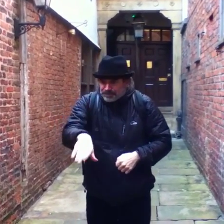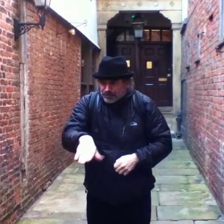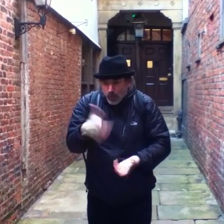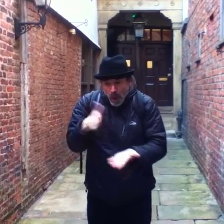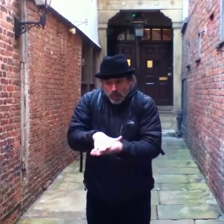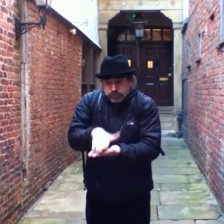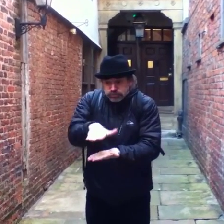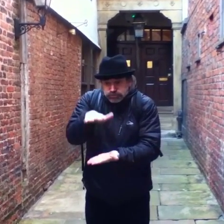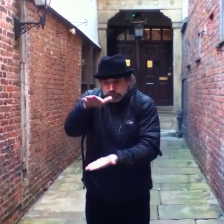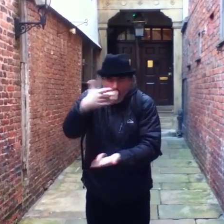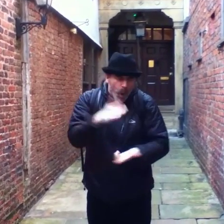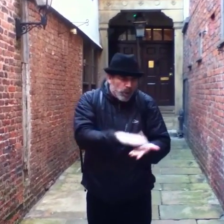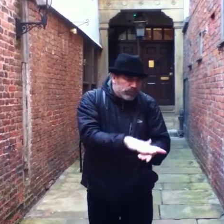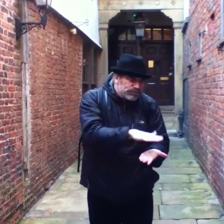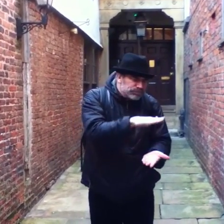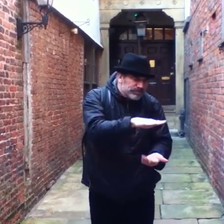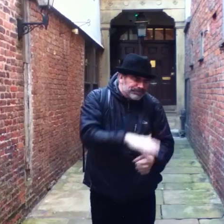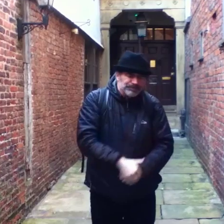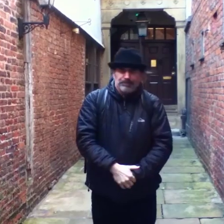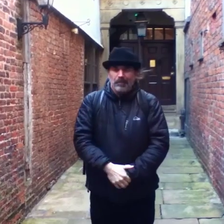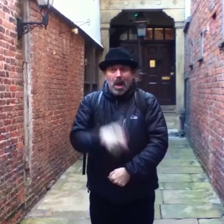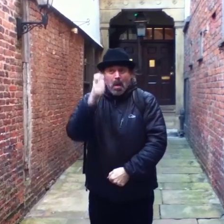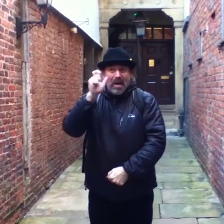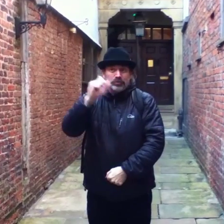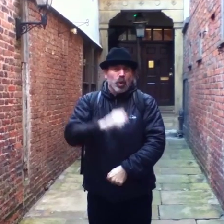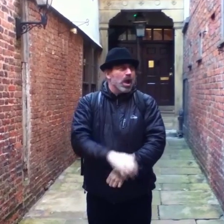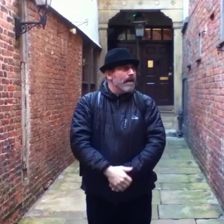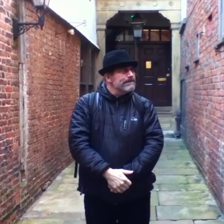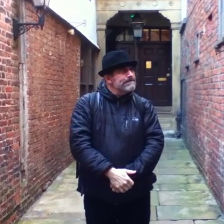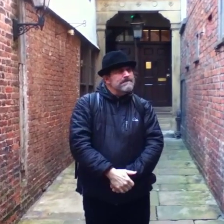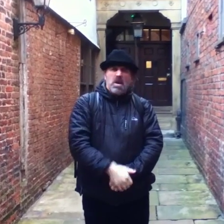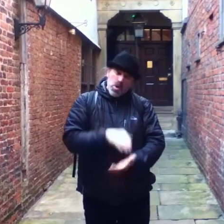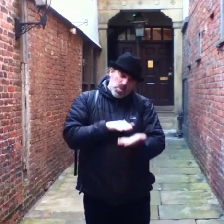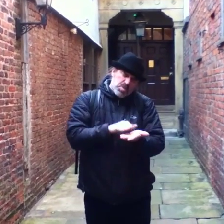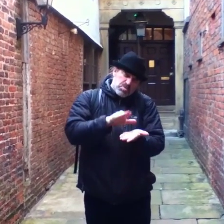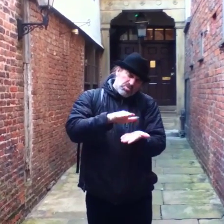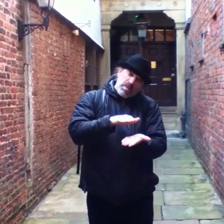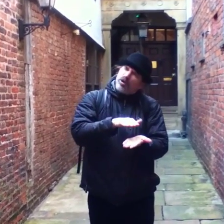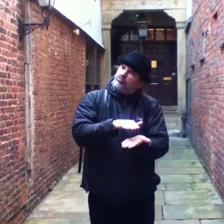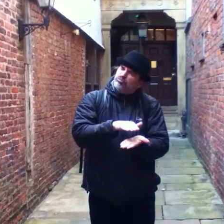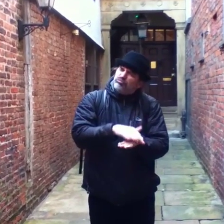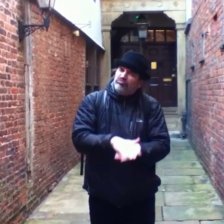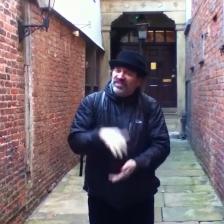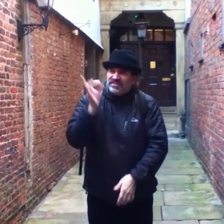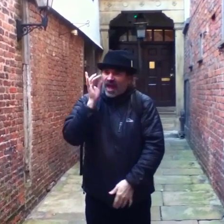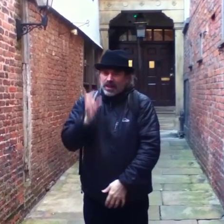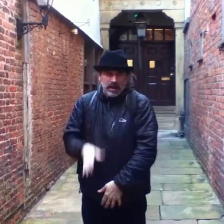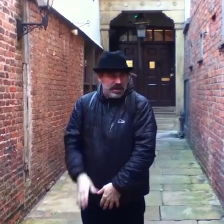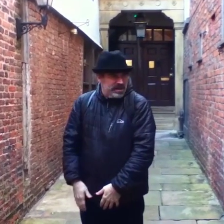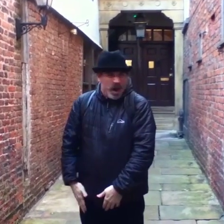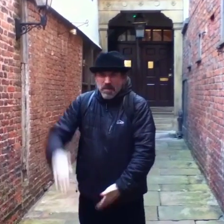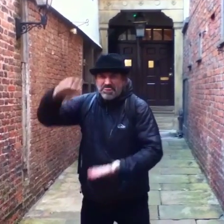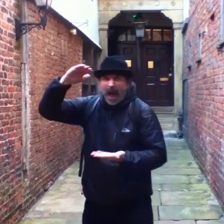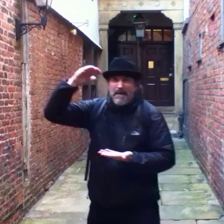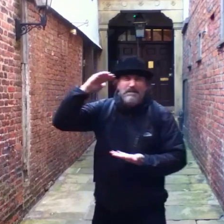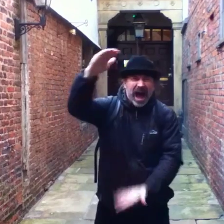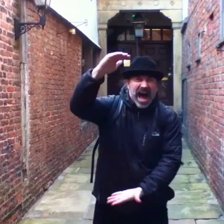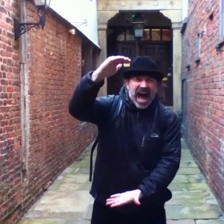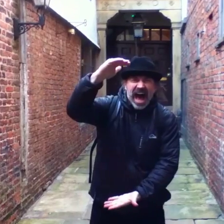So Daddy Juan said, Okay, and how many do you want? Marisol said, Um, I want a short stack. And Douglas said, I want